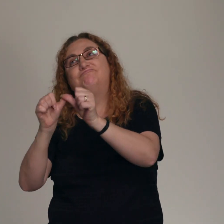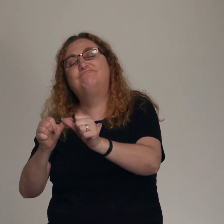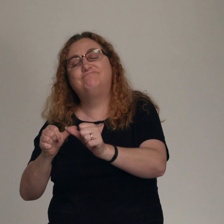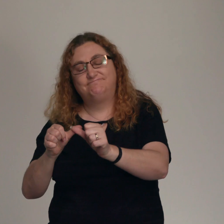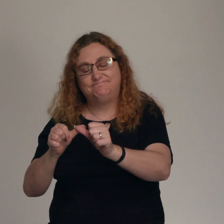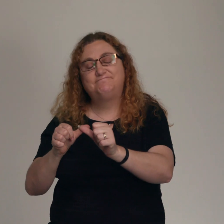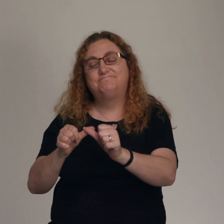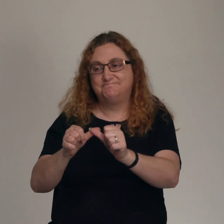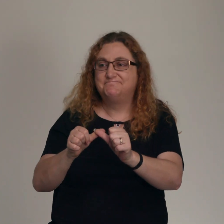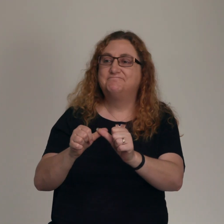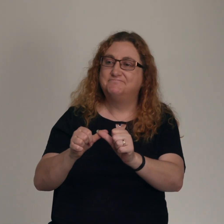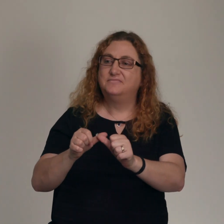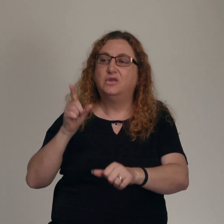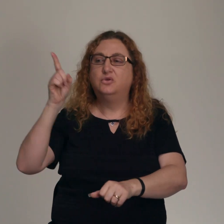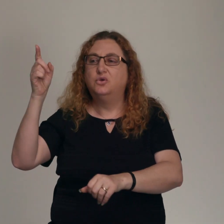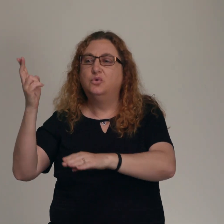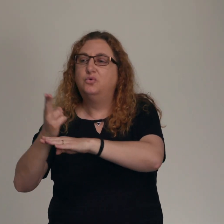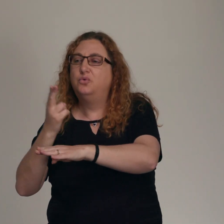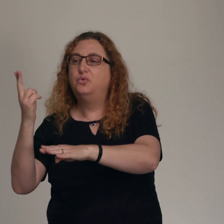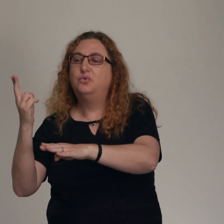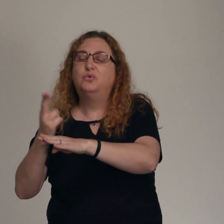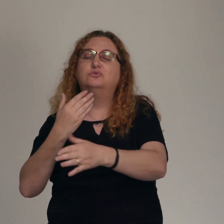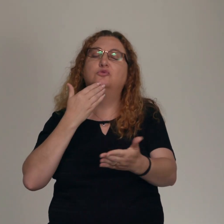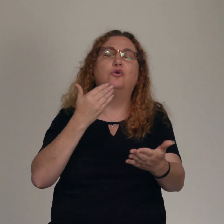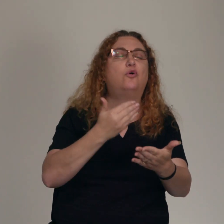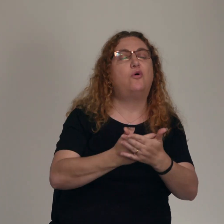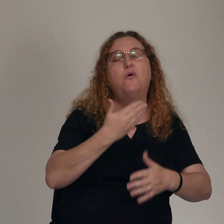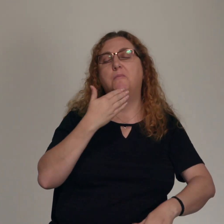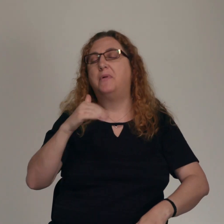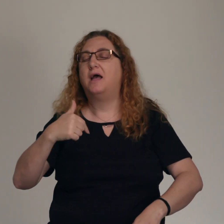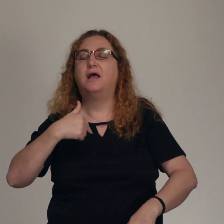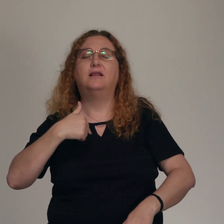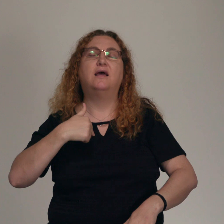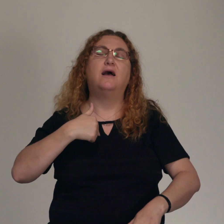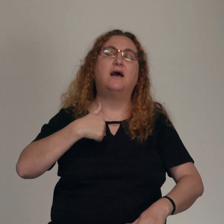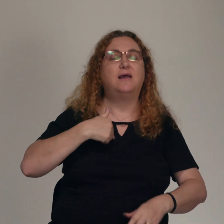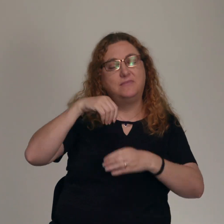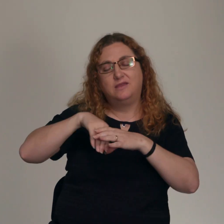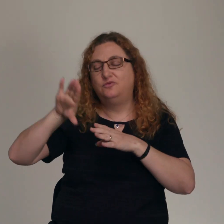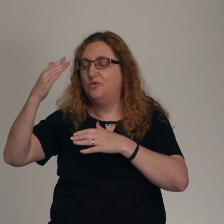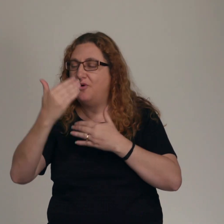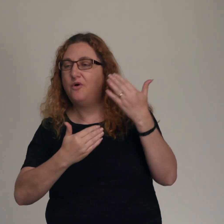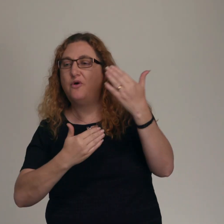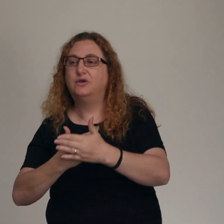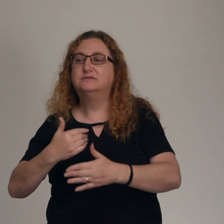You use the good and bad I'm in your hands And I know that you will be